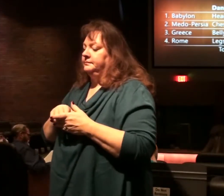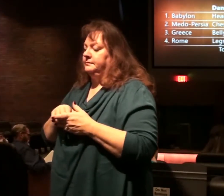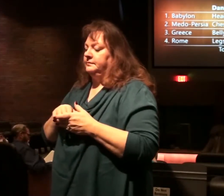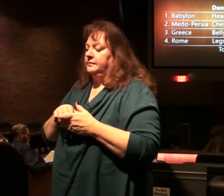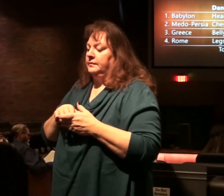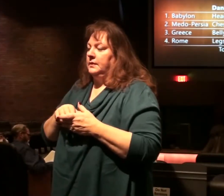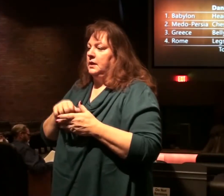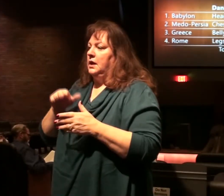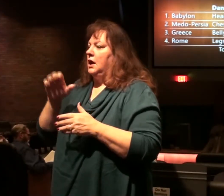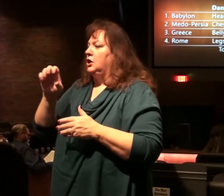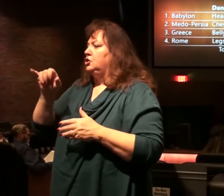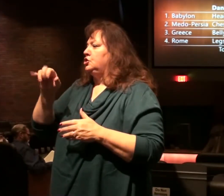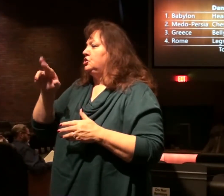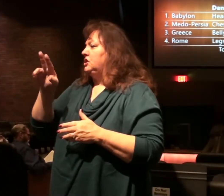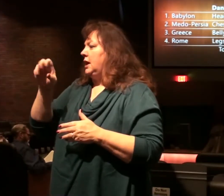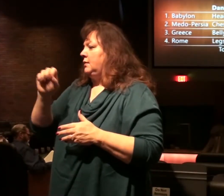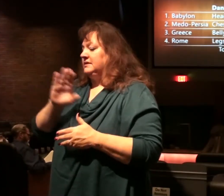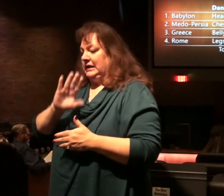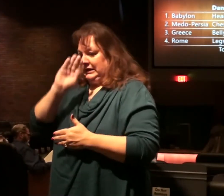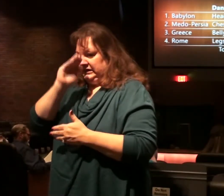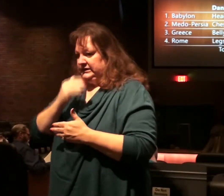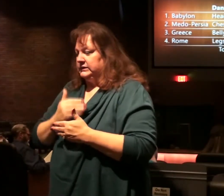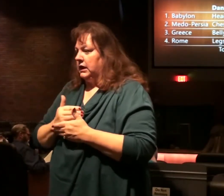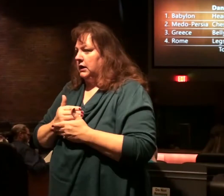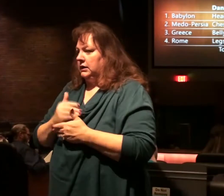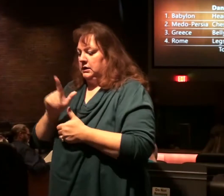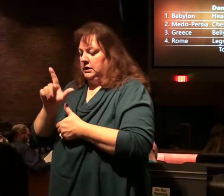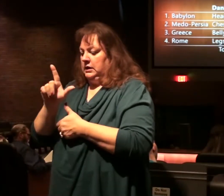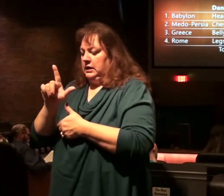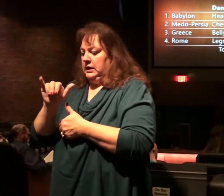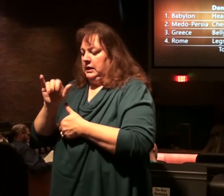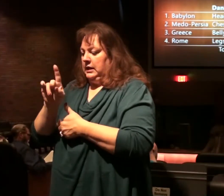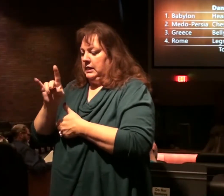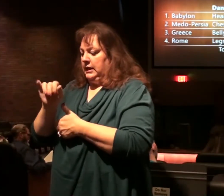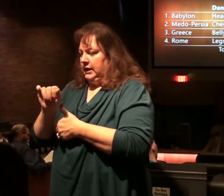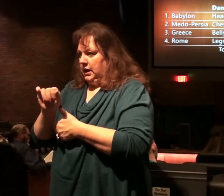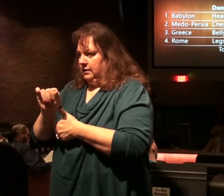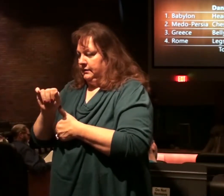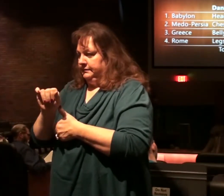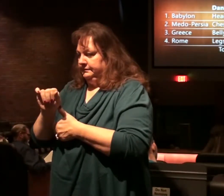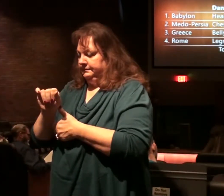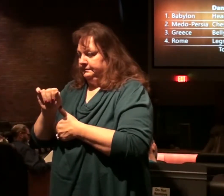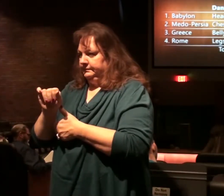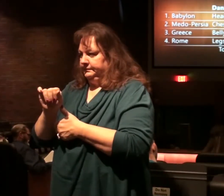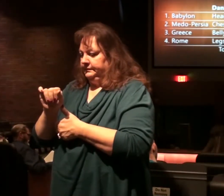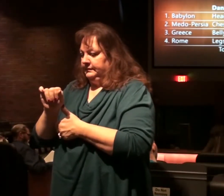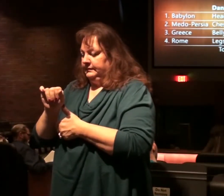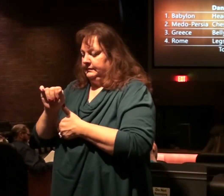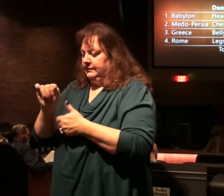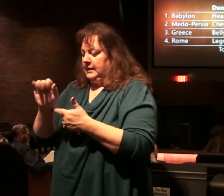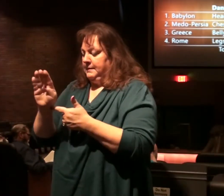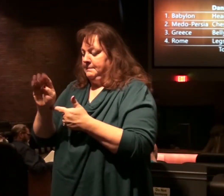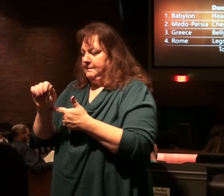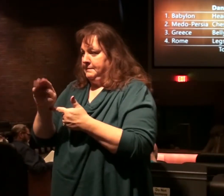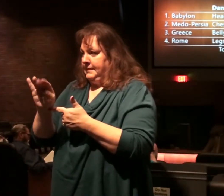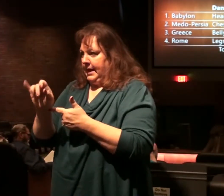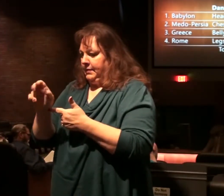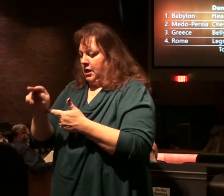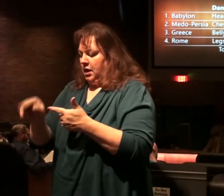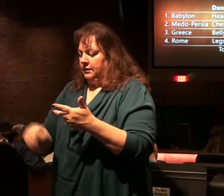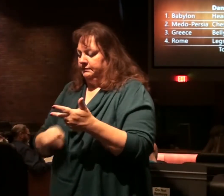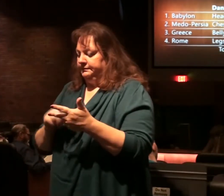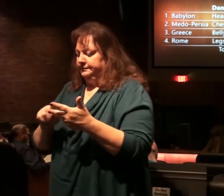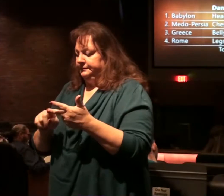Persians under Cyrus and his son. Lydia in Asia Minor, 546. Babylon in 539.